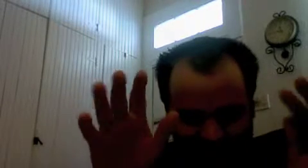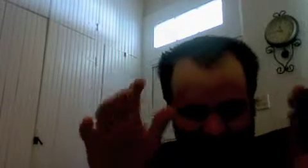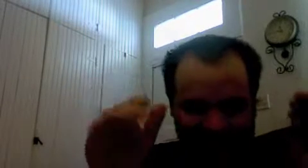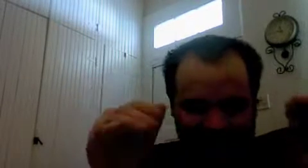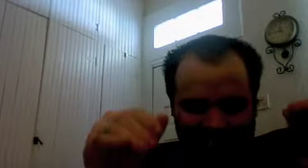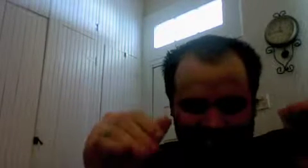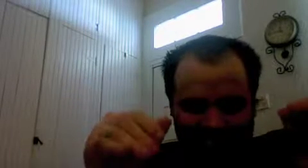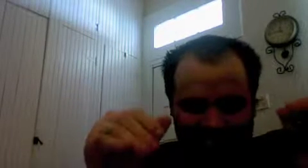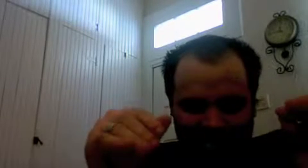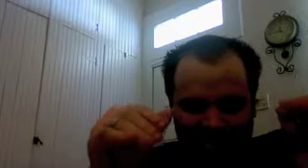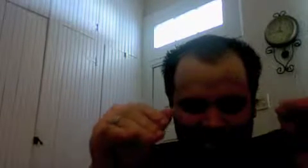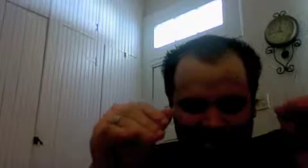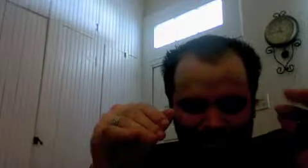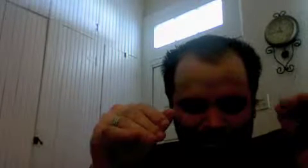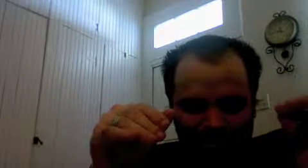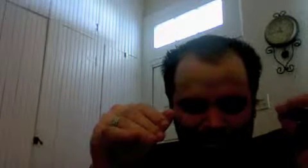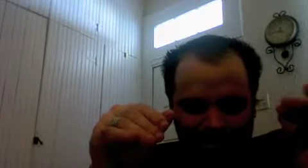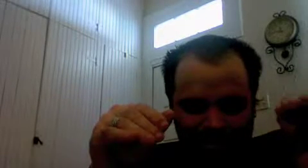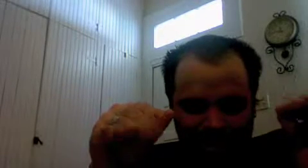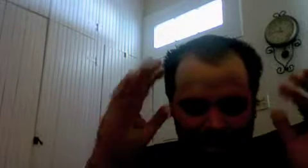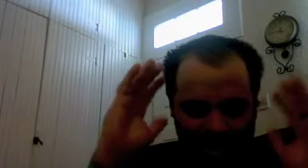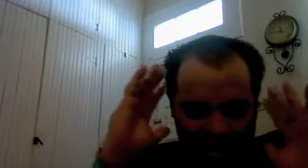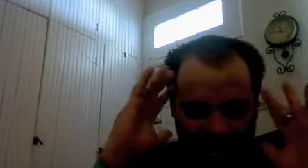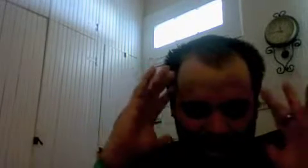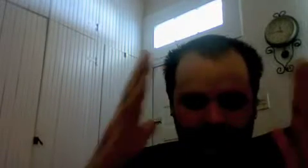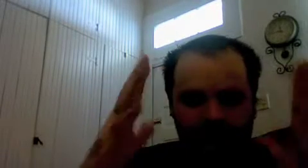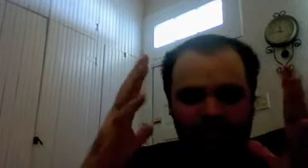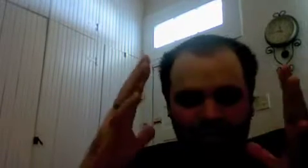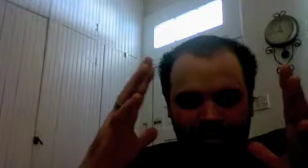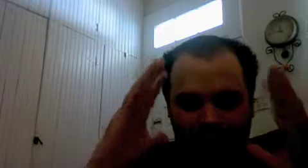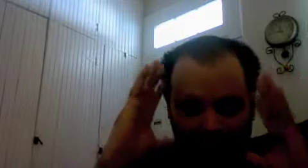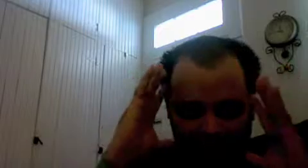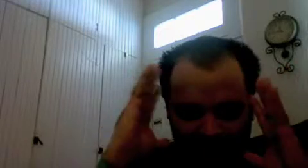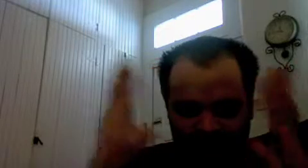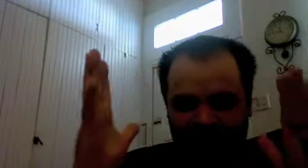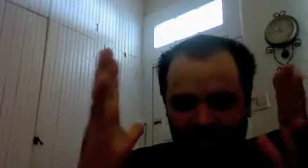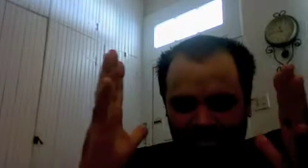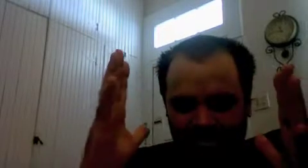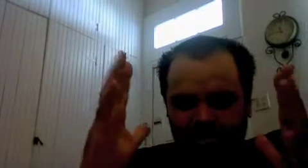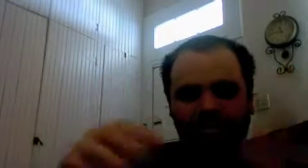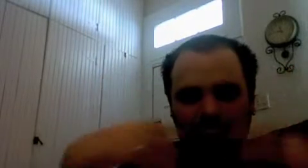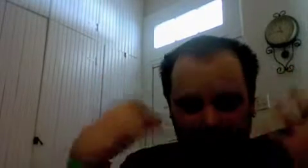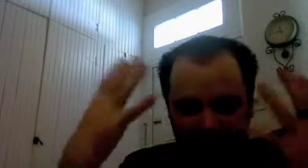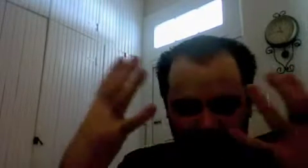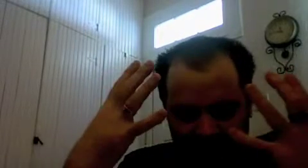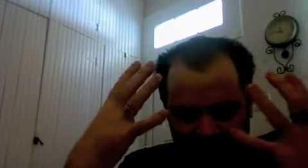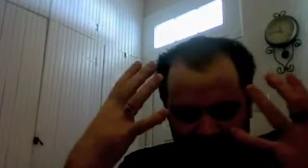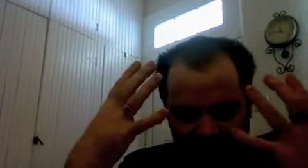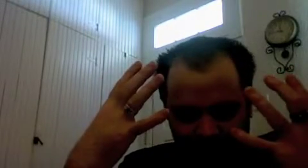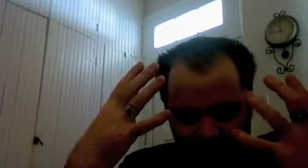okay um the absolute as a subject if we think of it as a subject